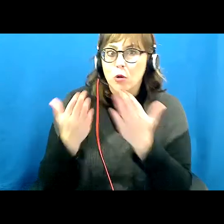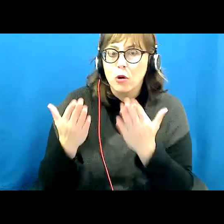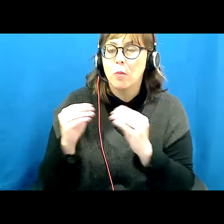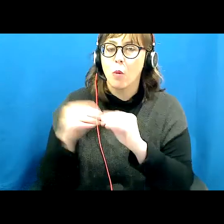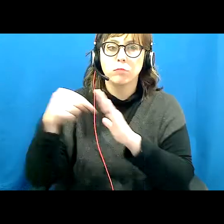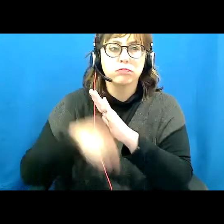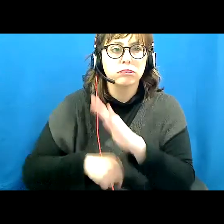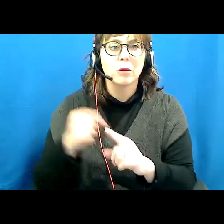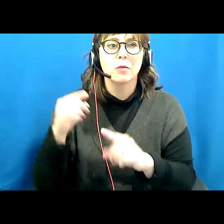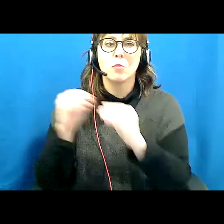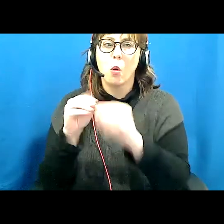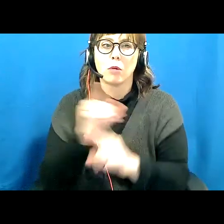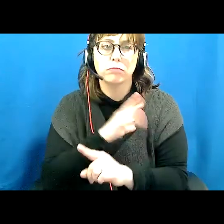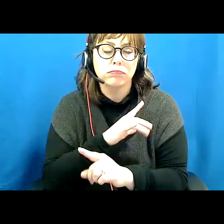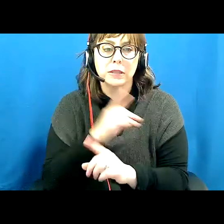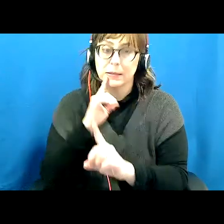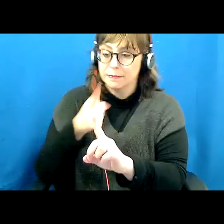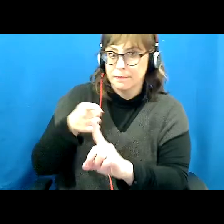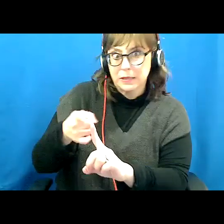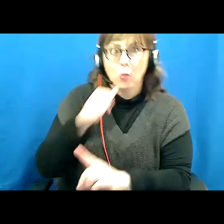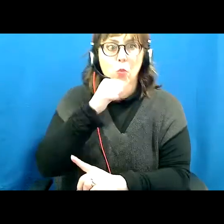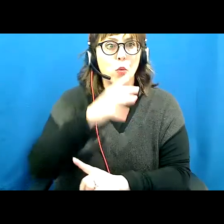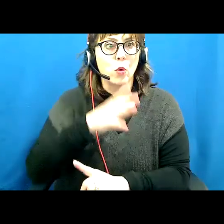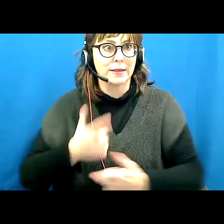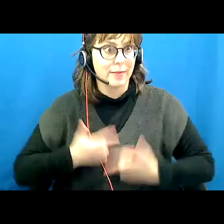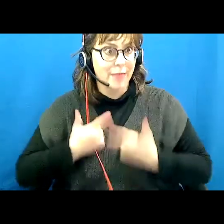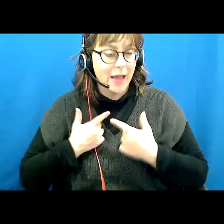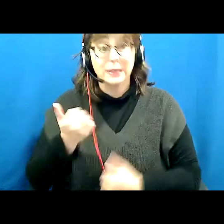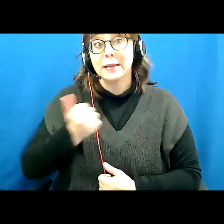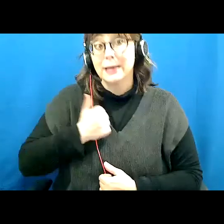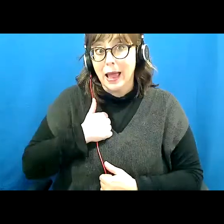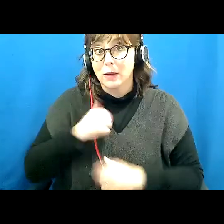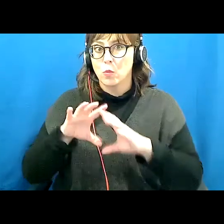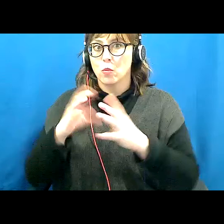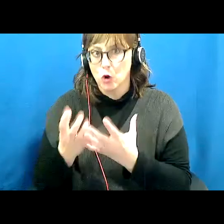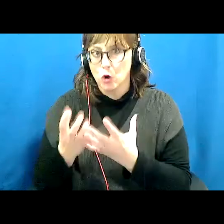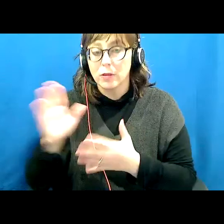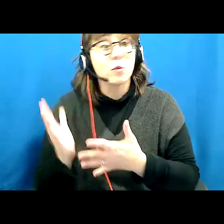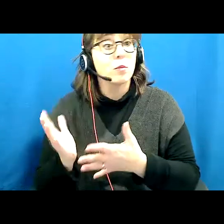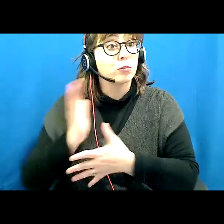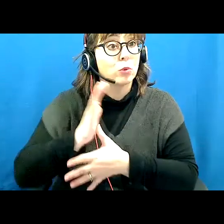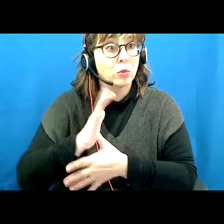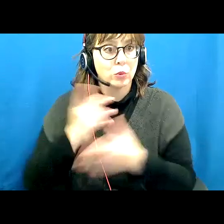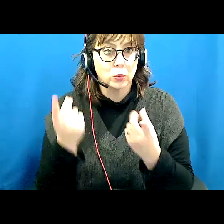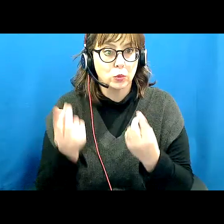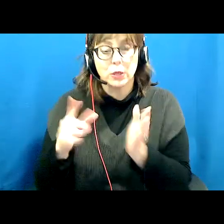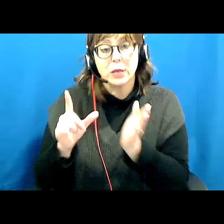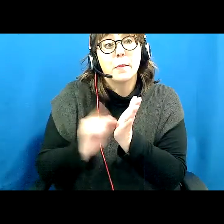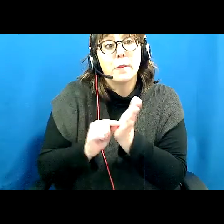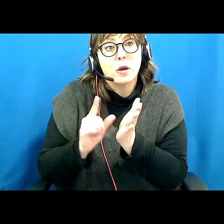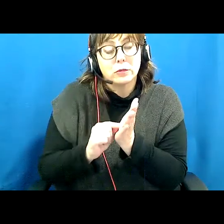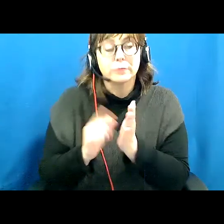of women's lives across Canada and around the world. Their priorities are to publish literary